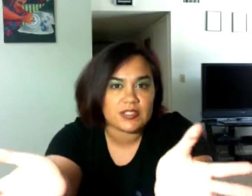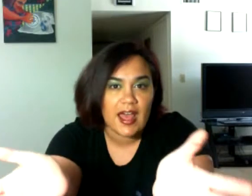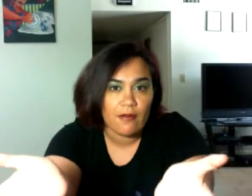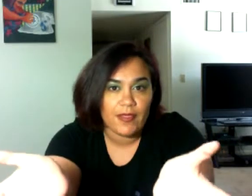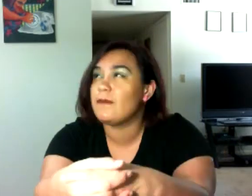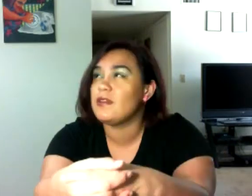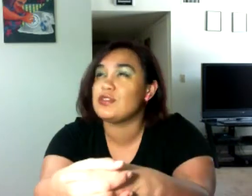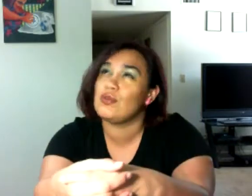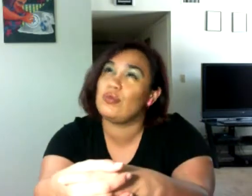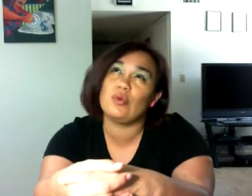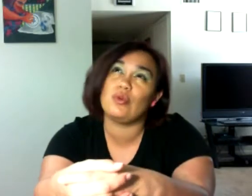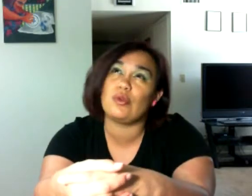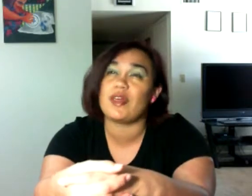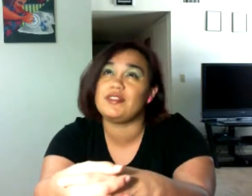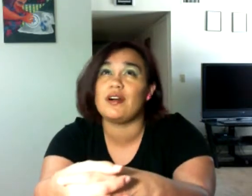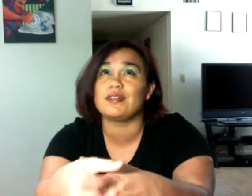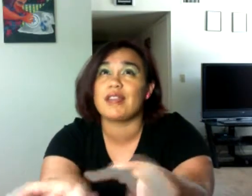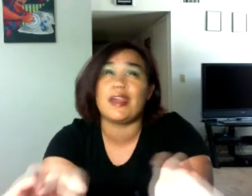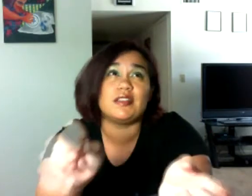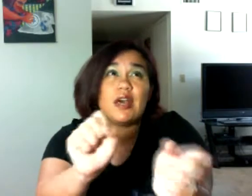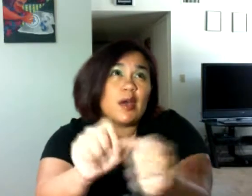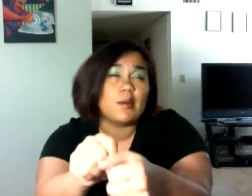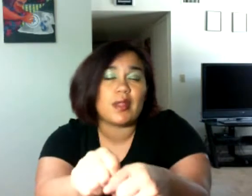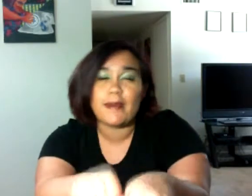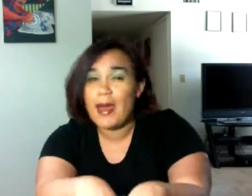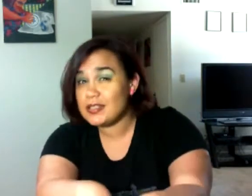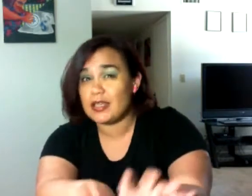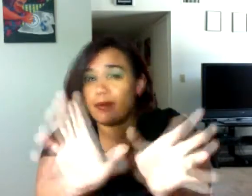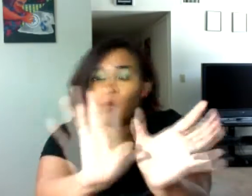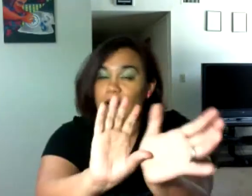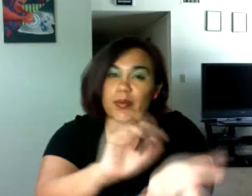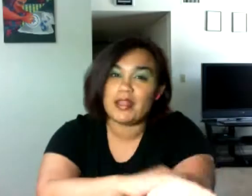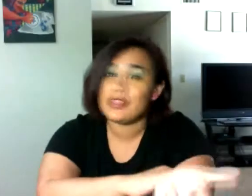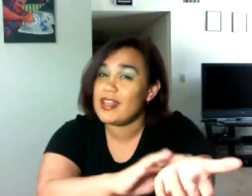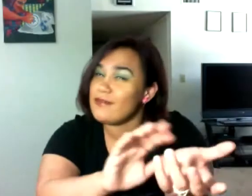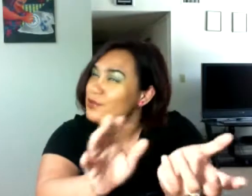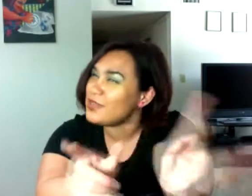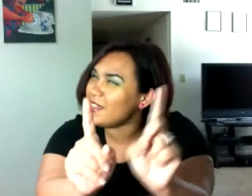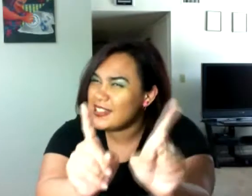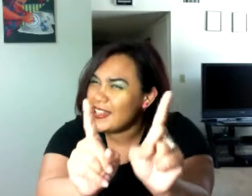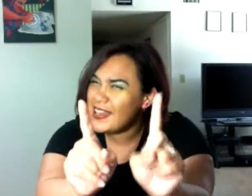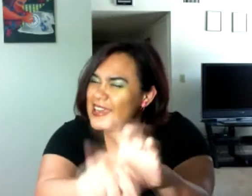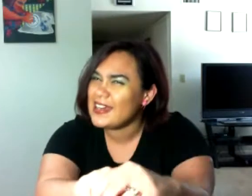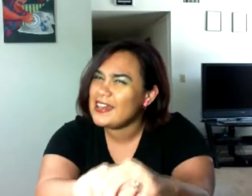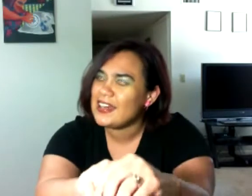out there. There's no rule that dogs can't play basketball but you never really see a